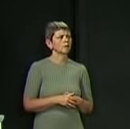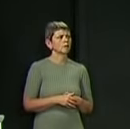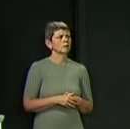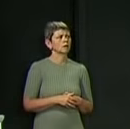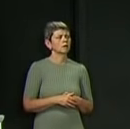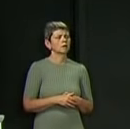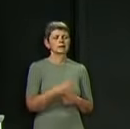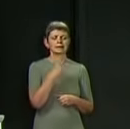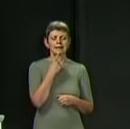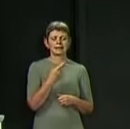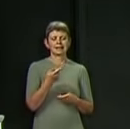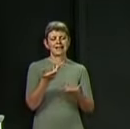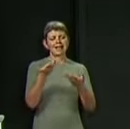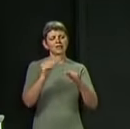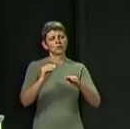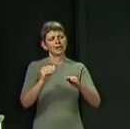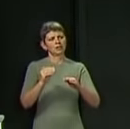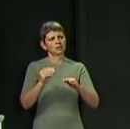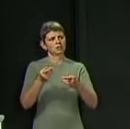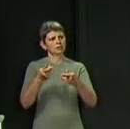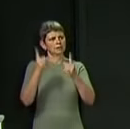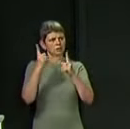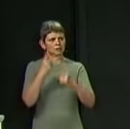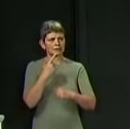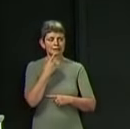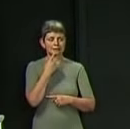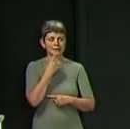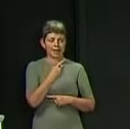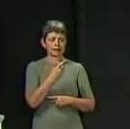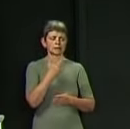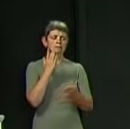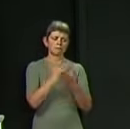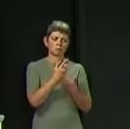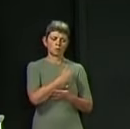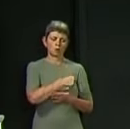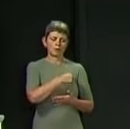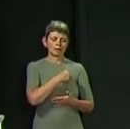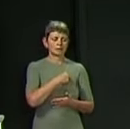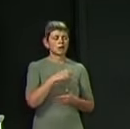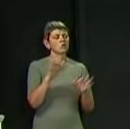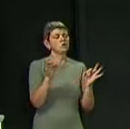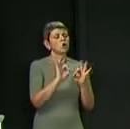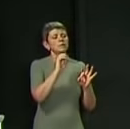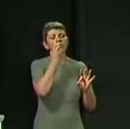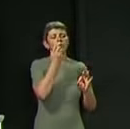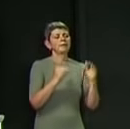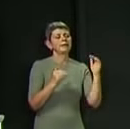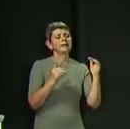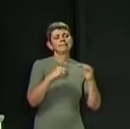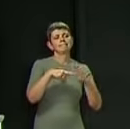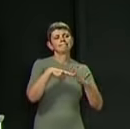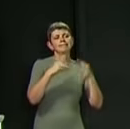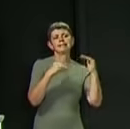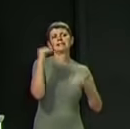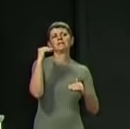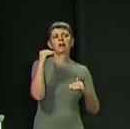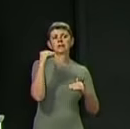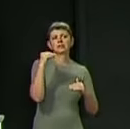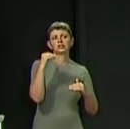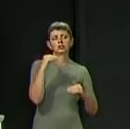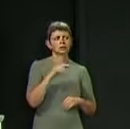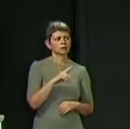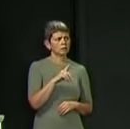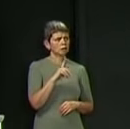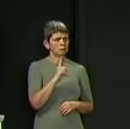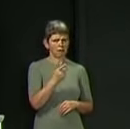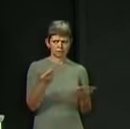education secretary at the start of the situation had a firm commitment, insisting that no people will be disadvantaged. He has ultimately not